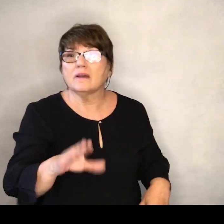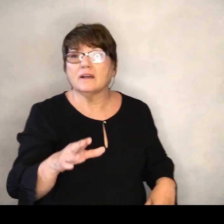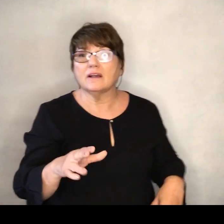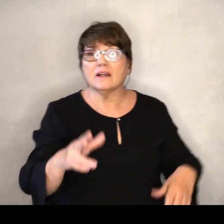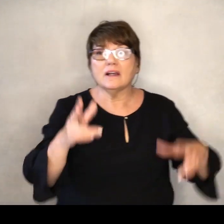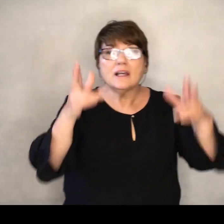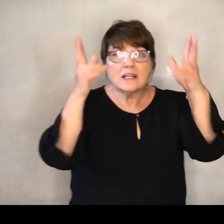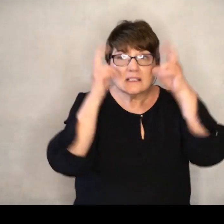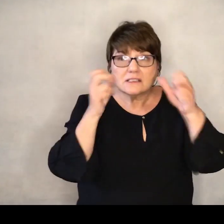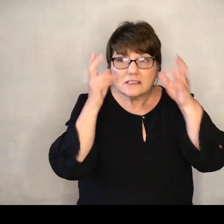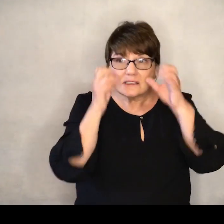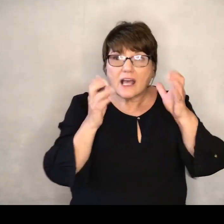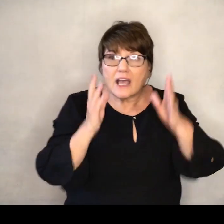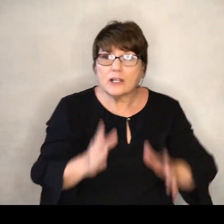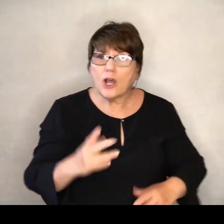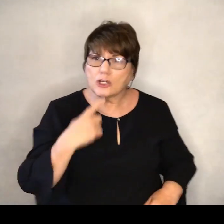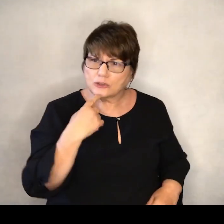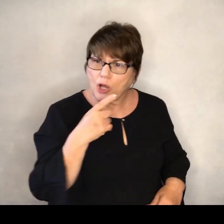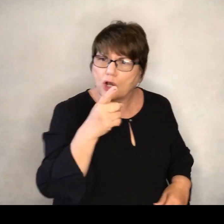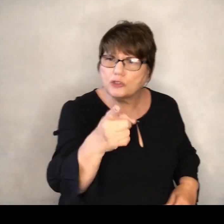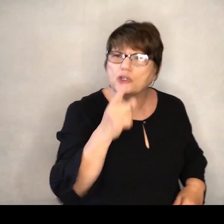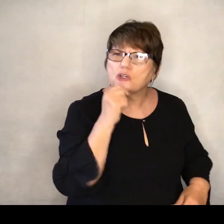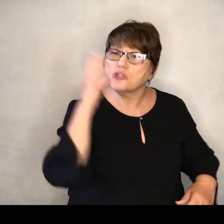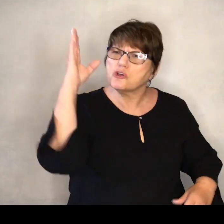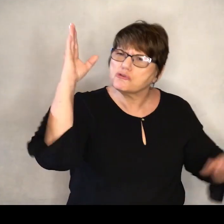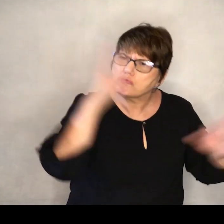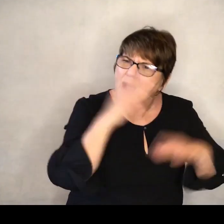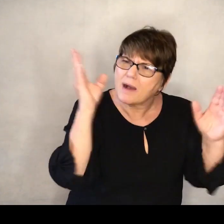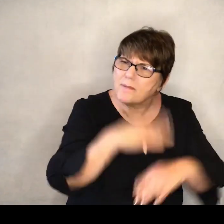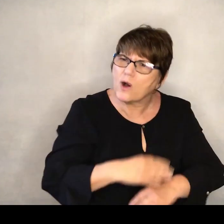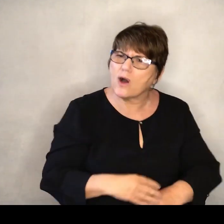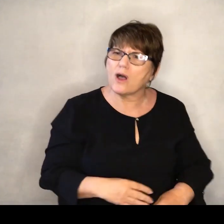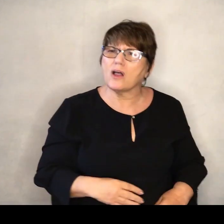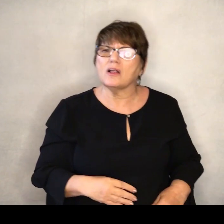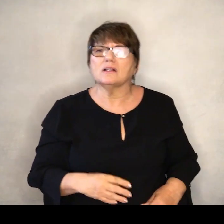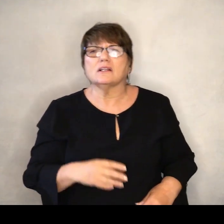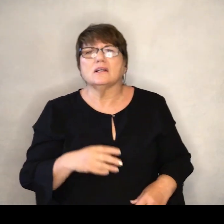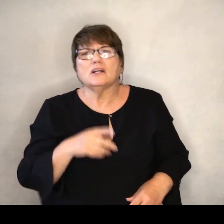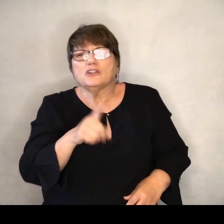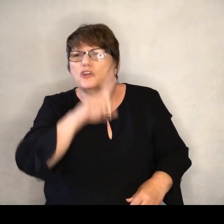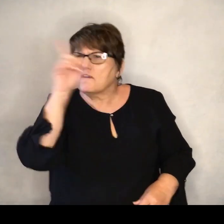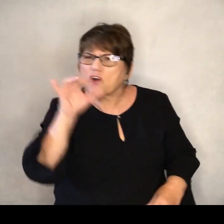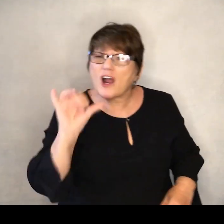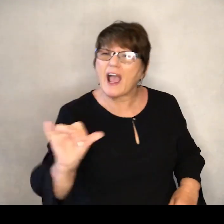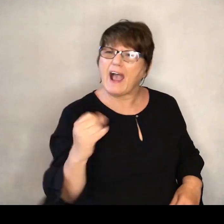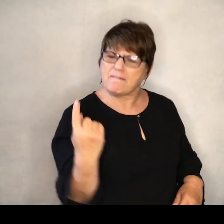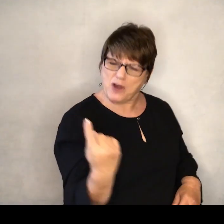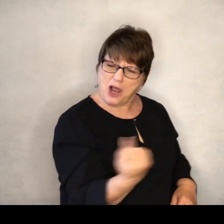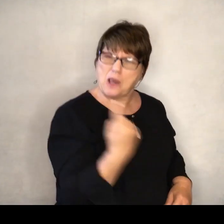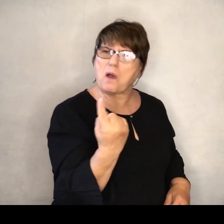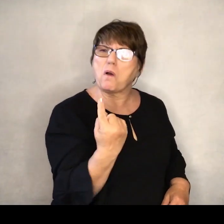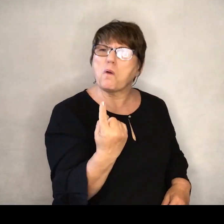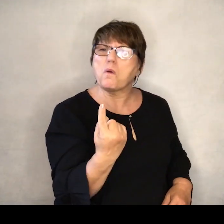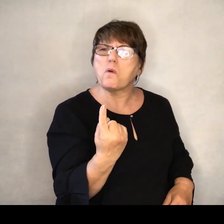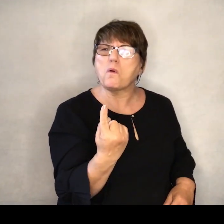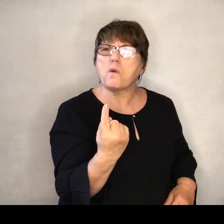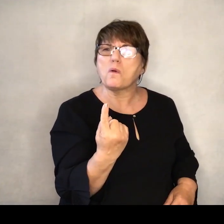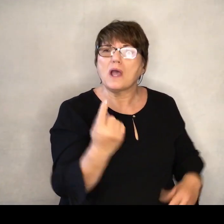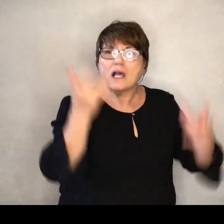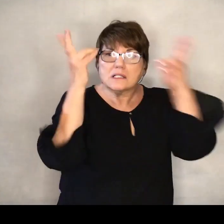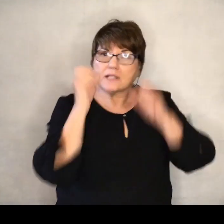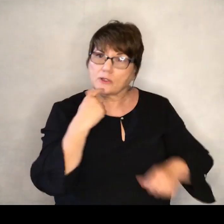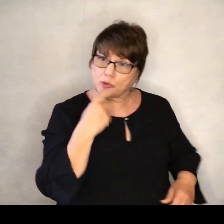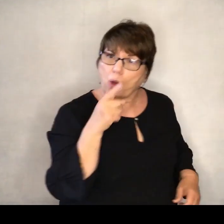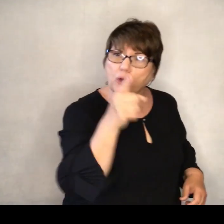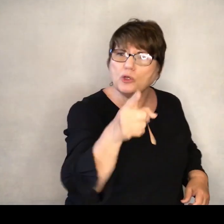When he told you you were trouble, you'll forever be alone When he